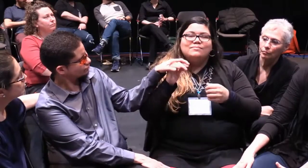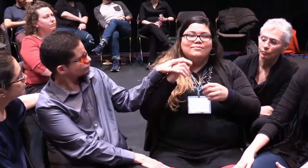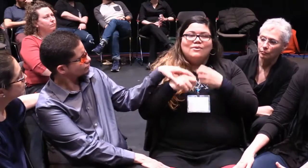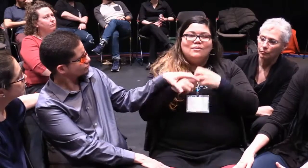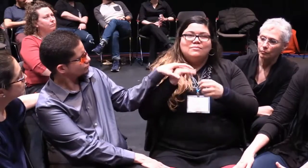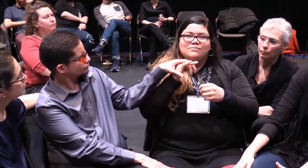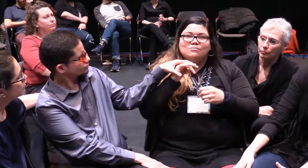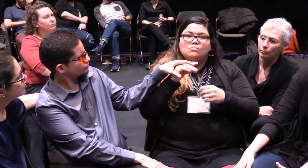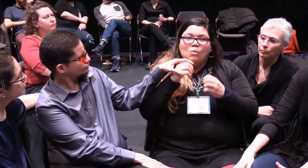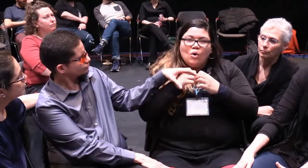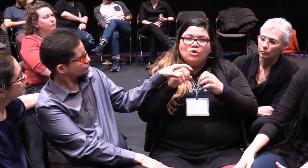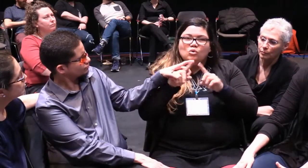And we want to be more collaborative.